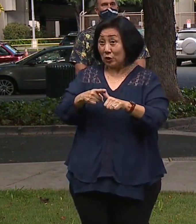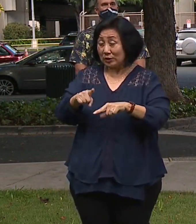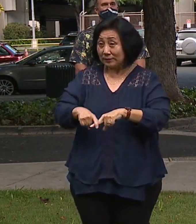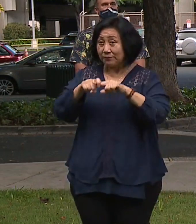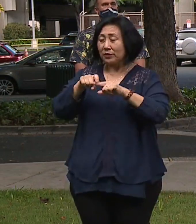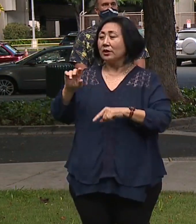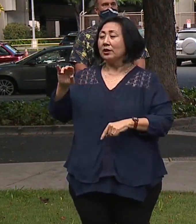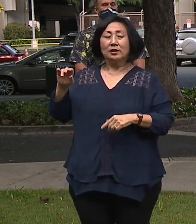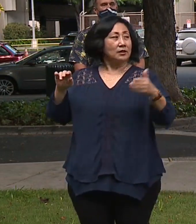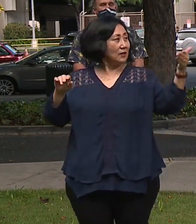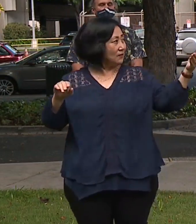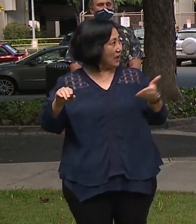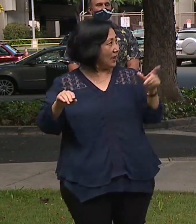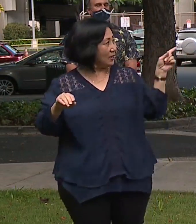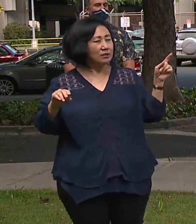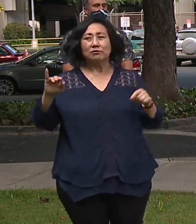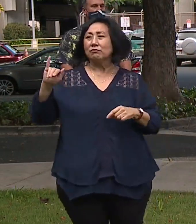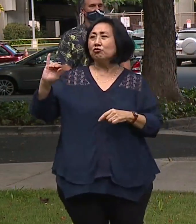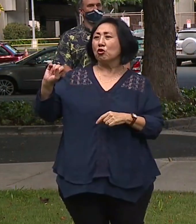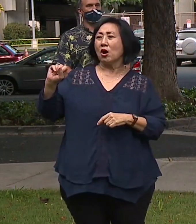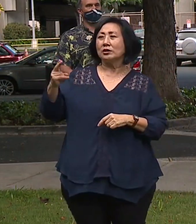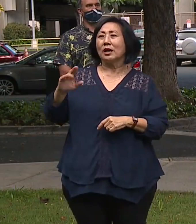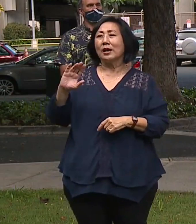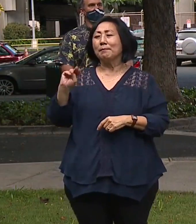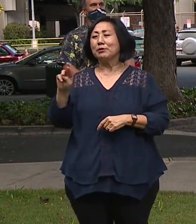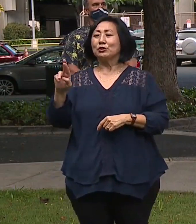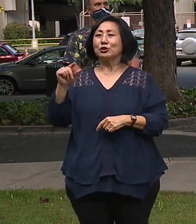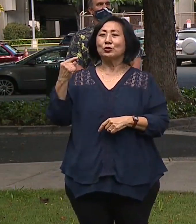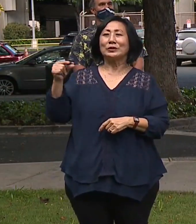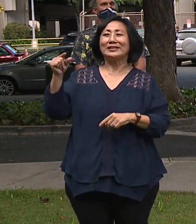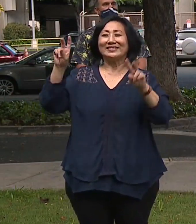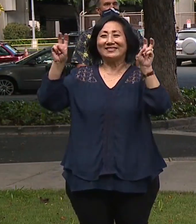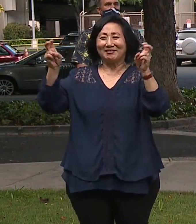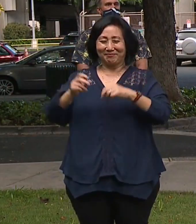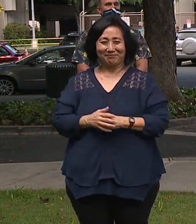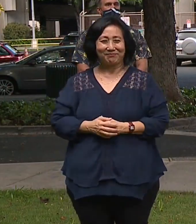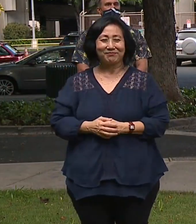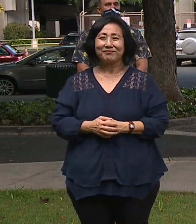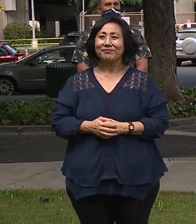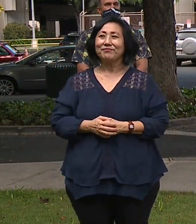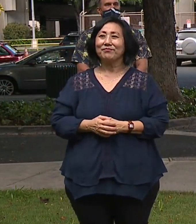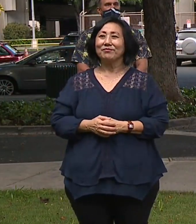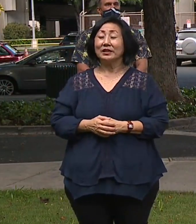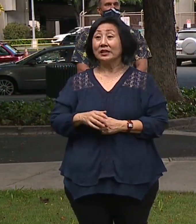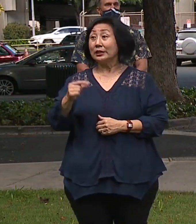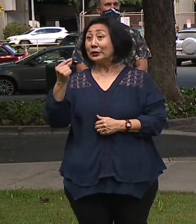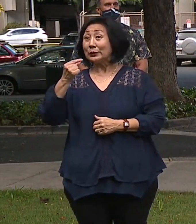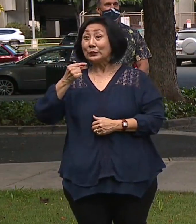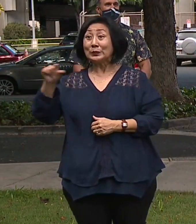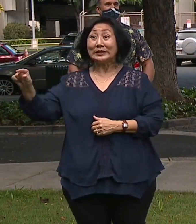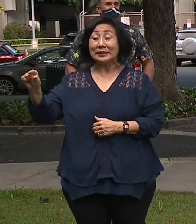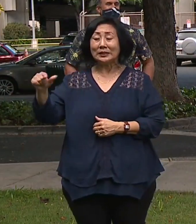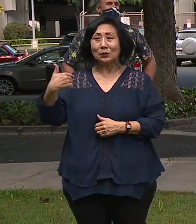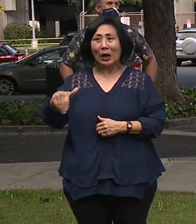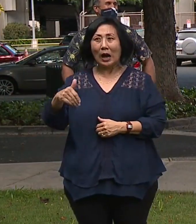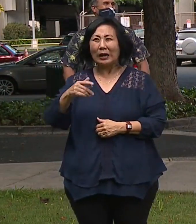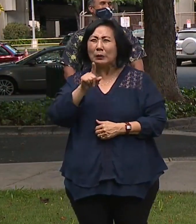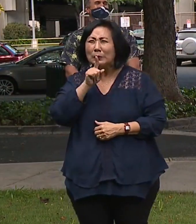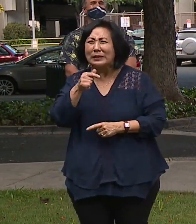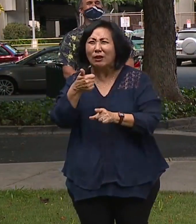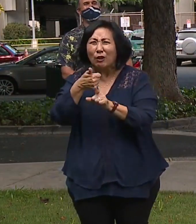invite Josh Danbrough, who is our Mr. Green. He's so green that moss grows under his armpits.